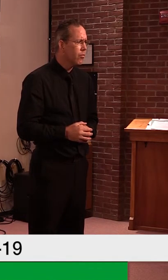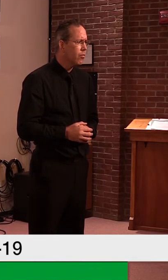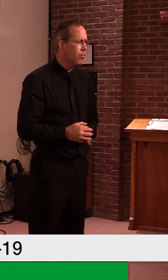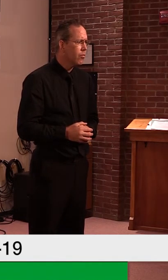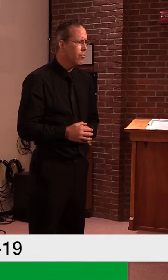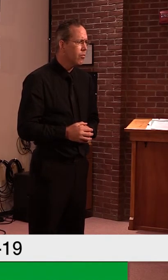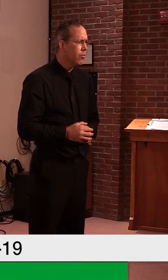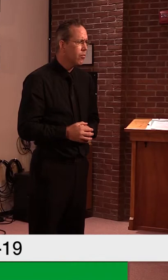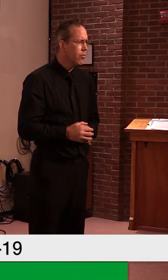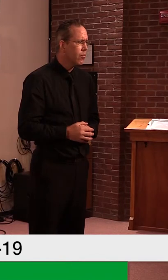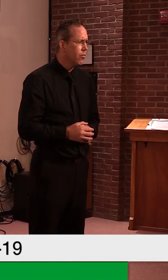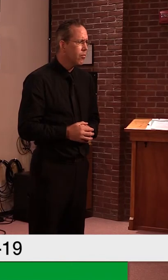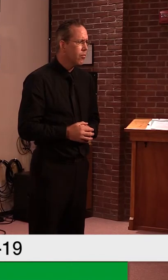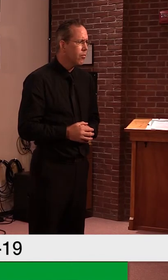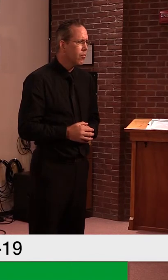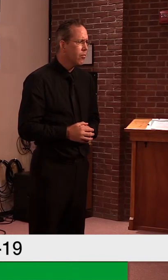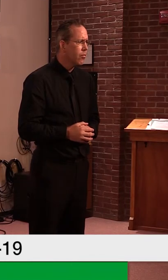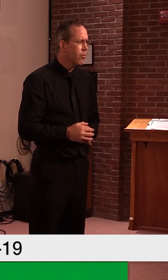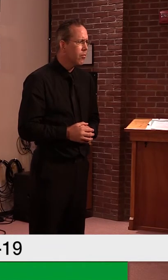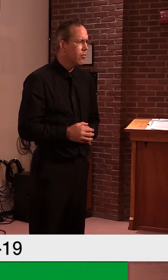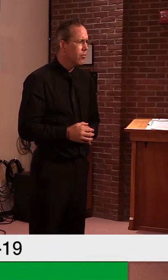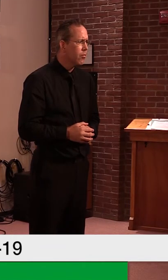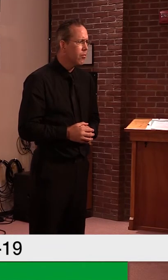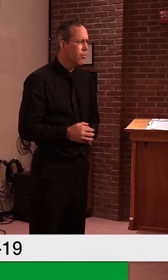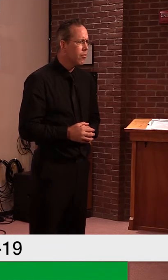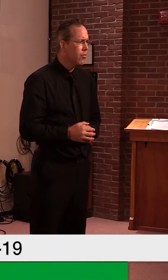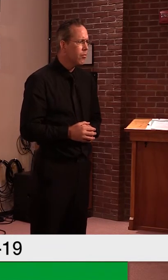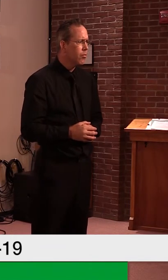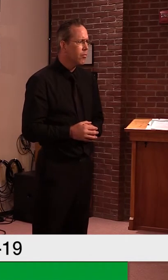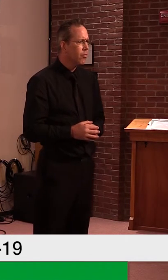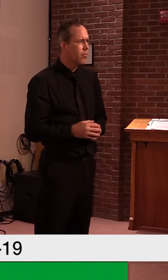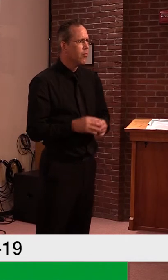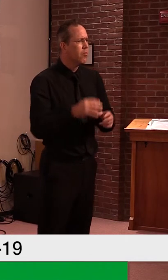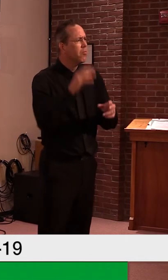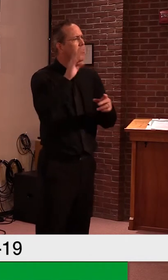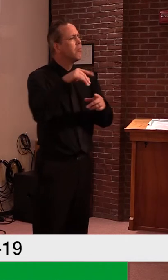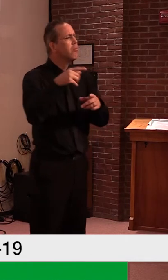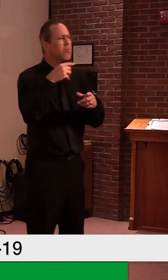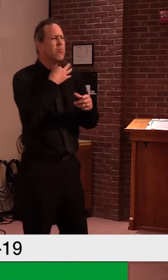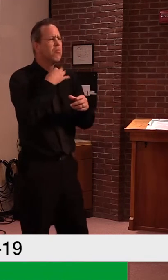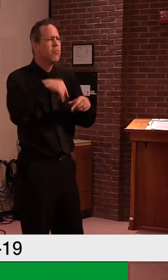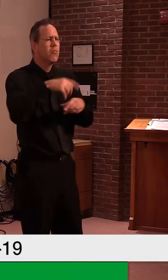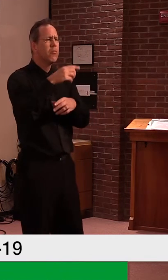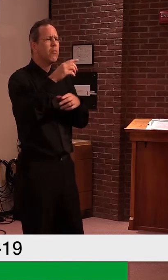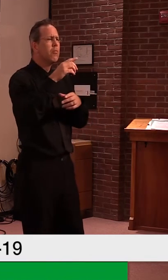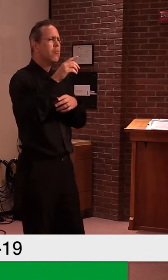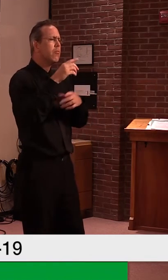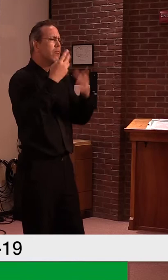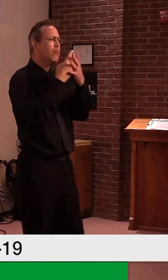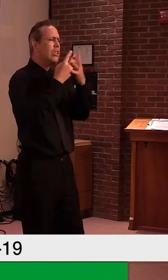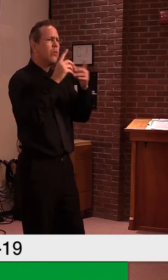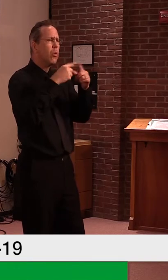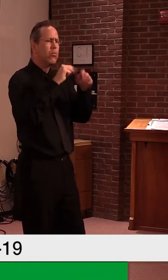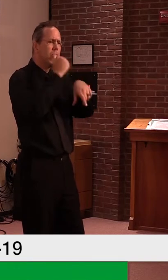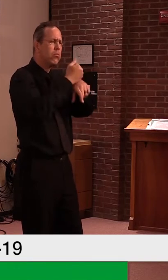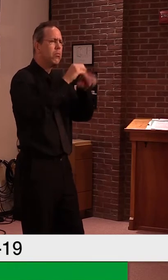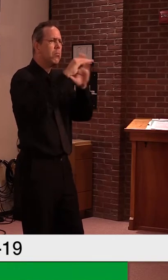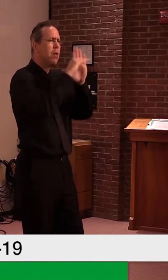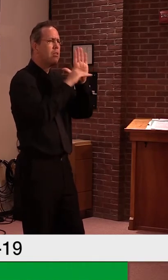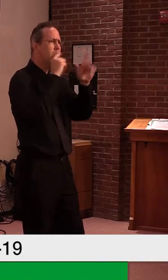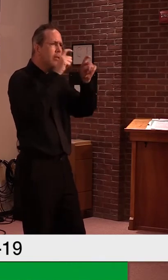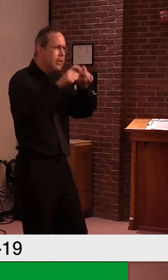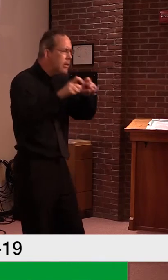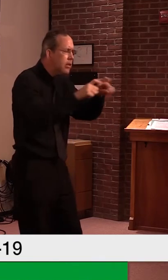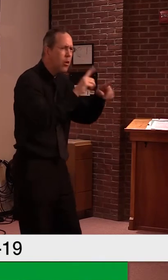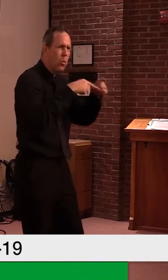testing for asymptomatic, asymptomatic inmates? Sorry. Yeah. And if you remember, uh, before